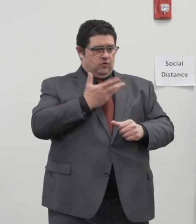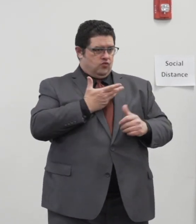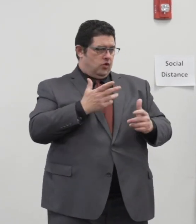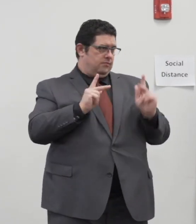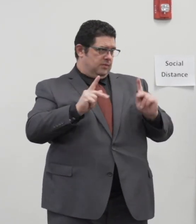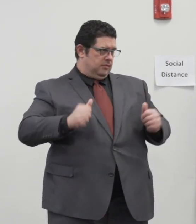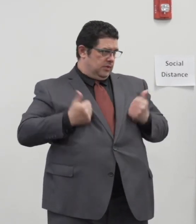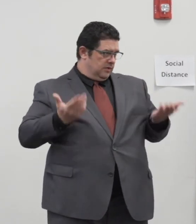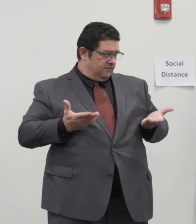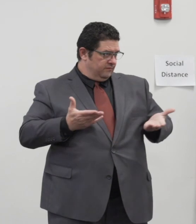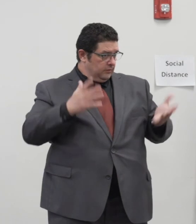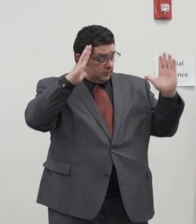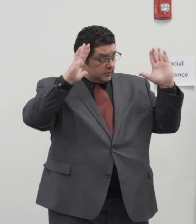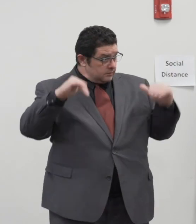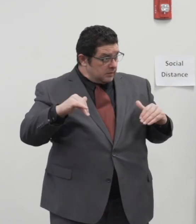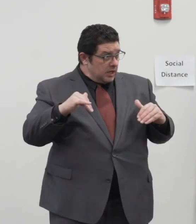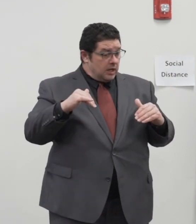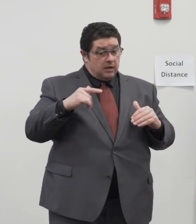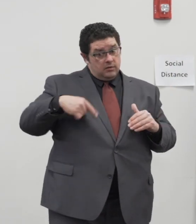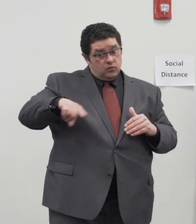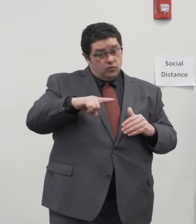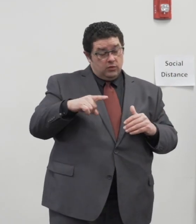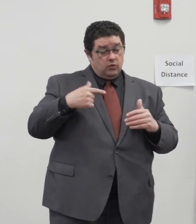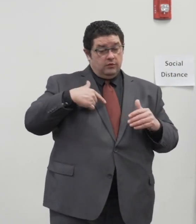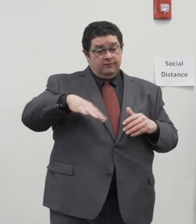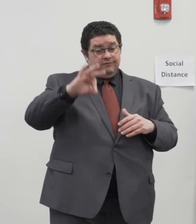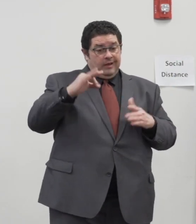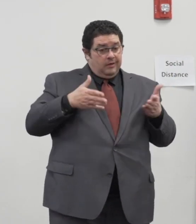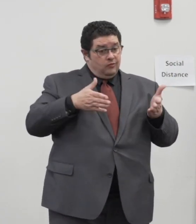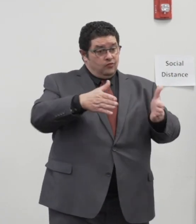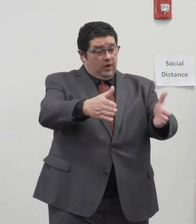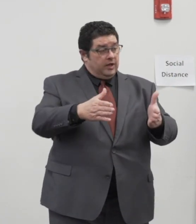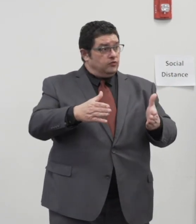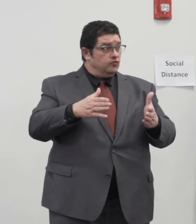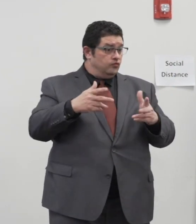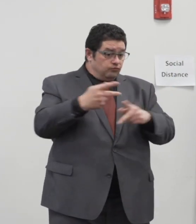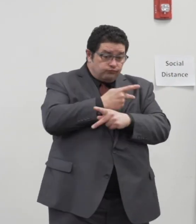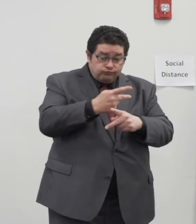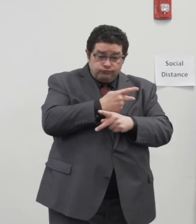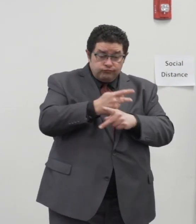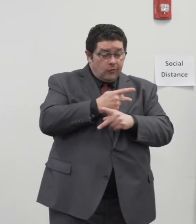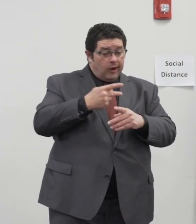they will expect us to find a way forward and work together and i'll continue to try and do that